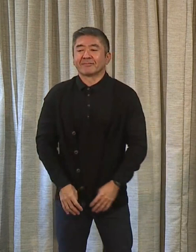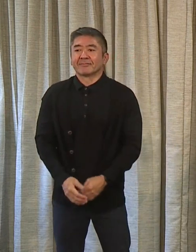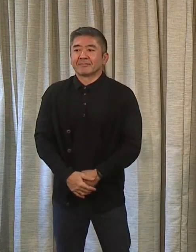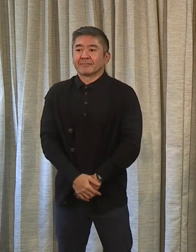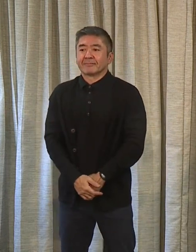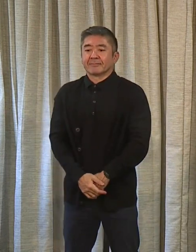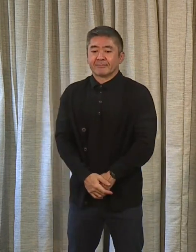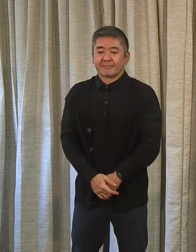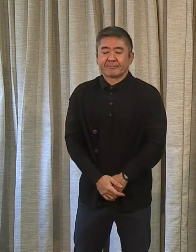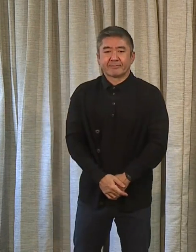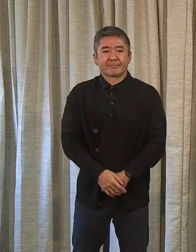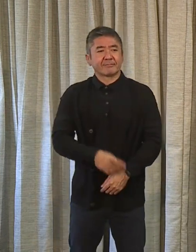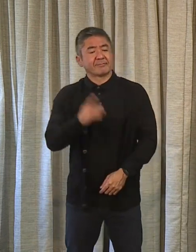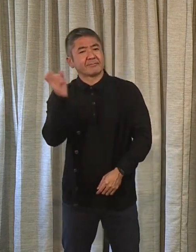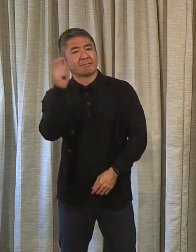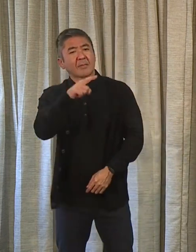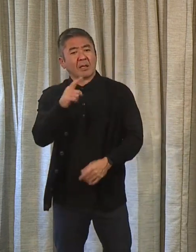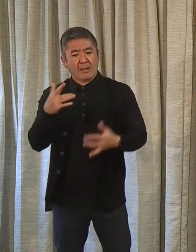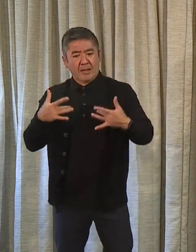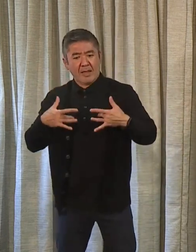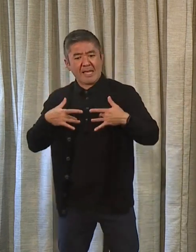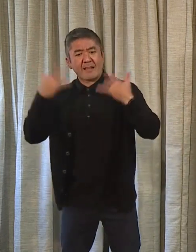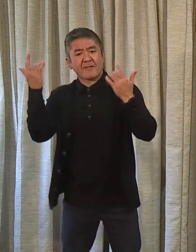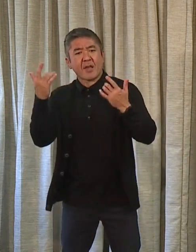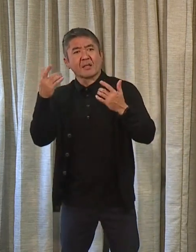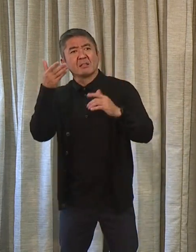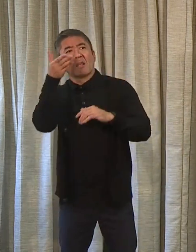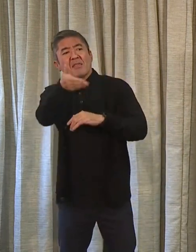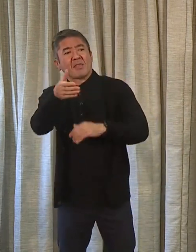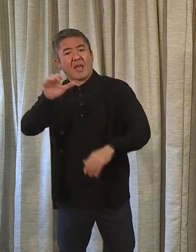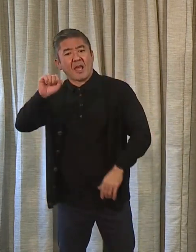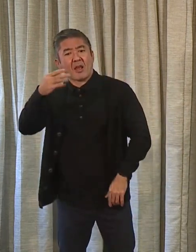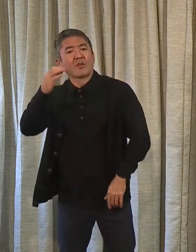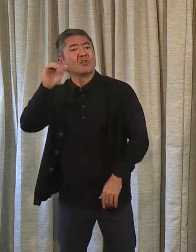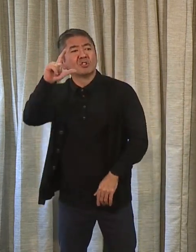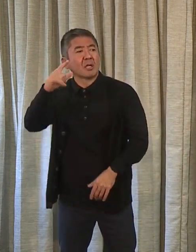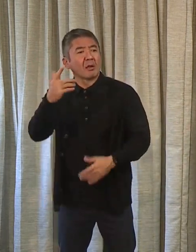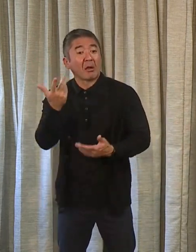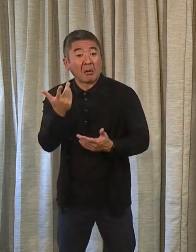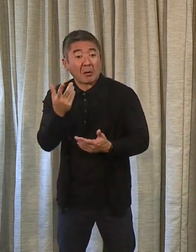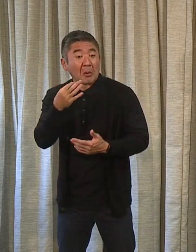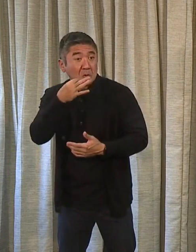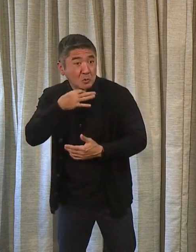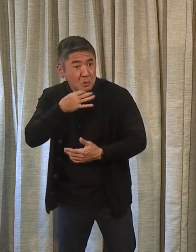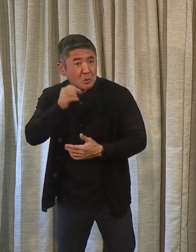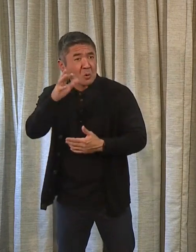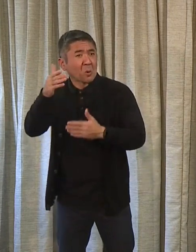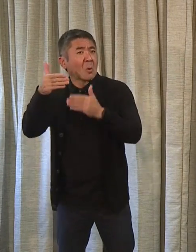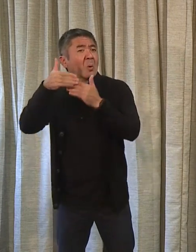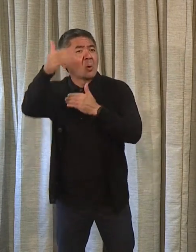Just asking for details on events at the Shell. How soon that could happen and maybe even how often?